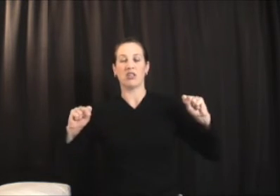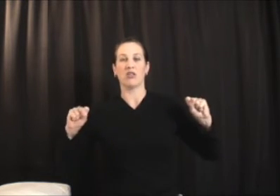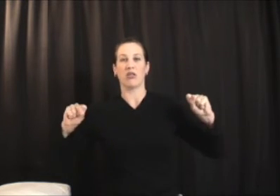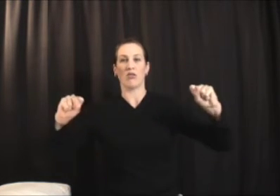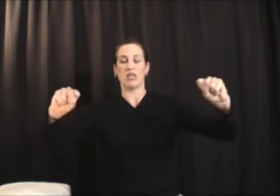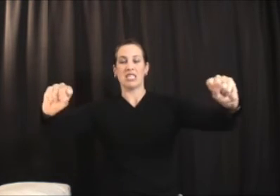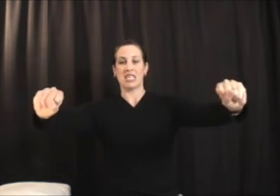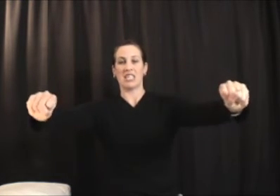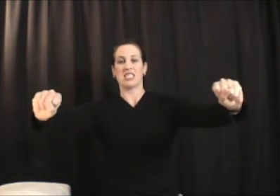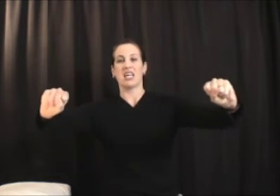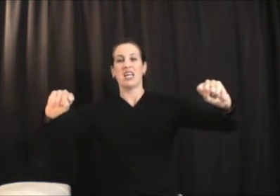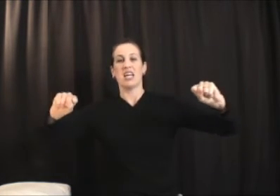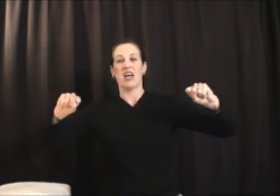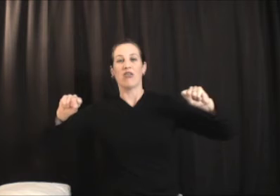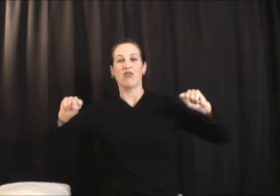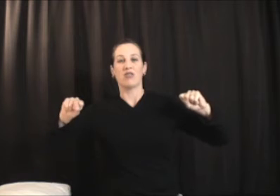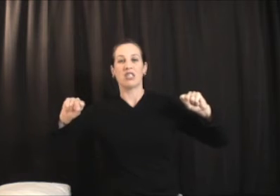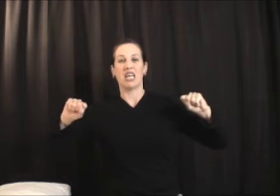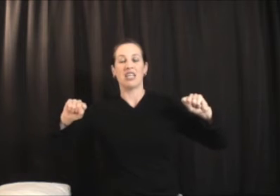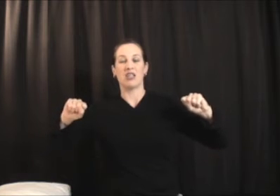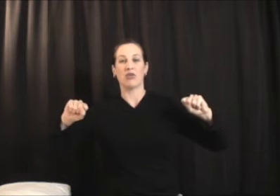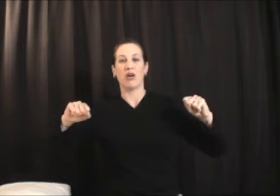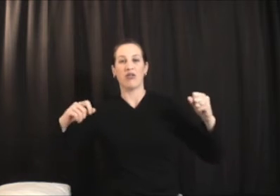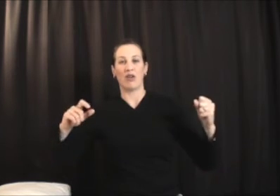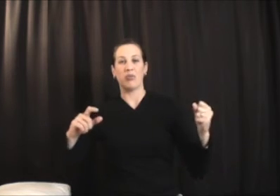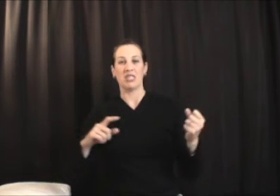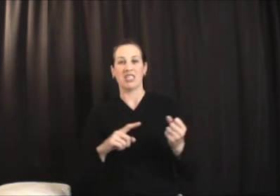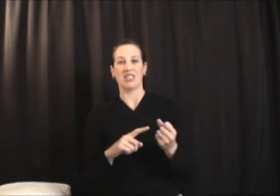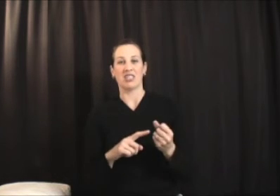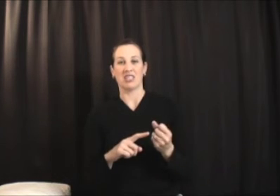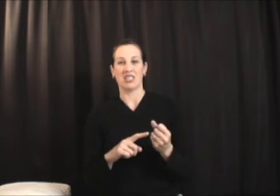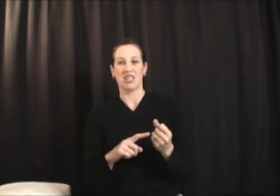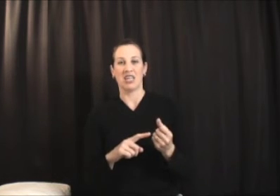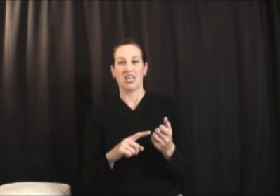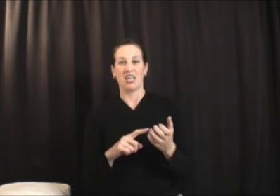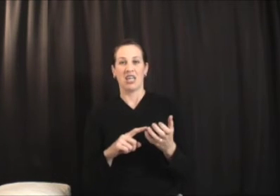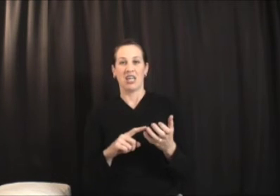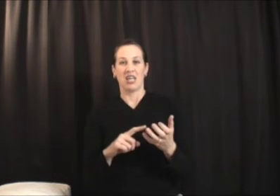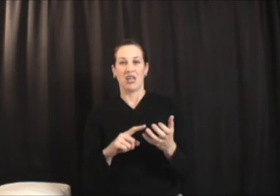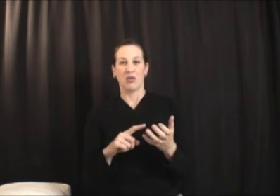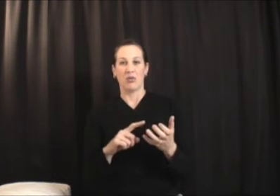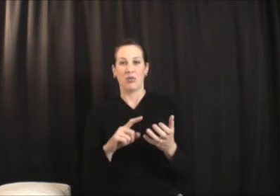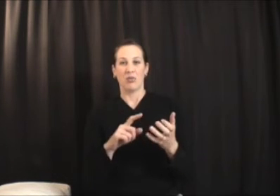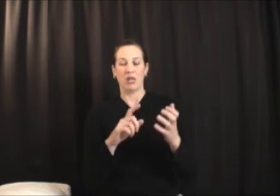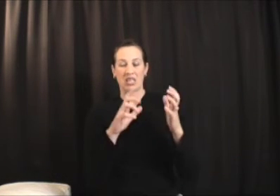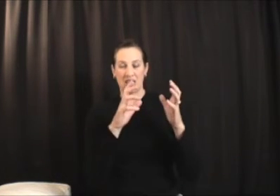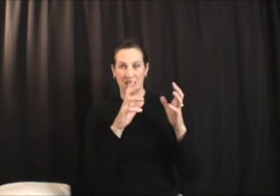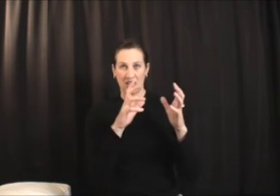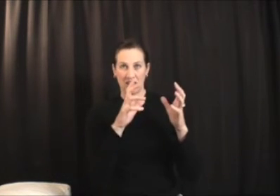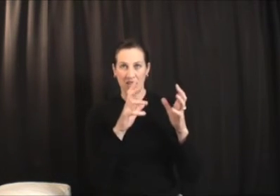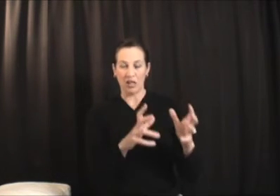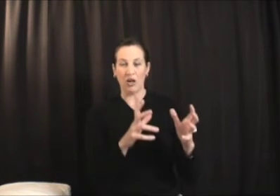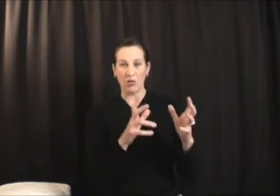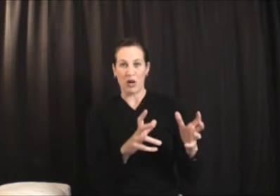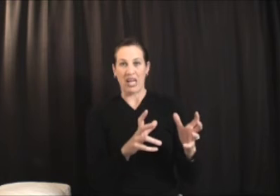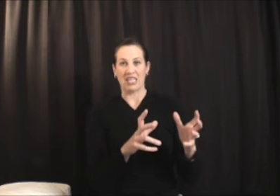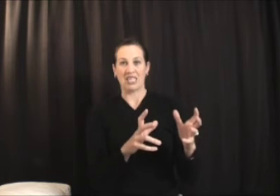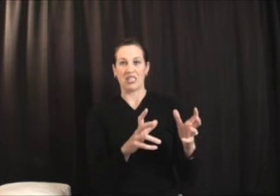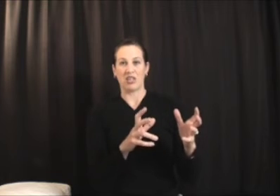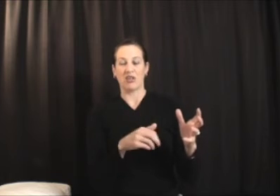you to do three sets of 10 to 12 repetitions with low weight so you